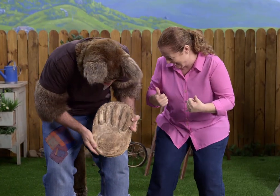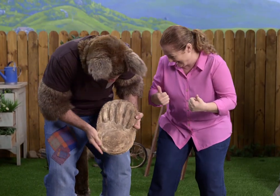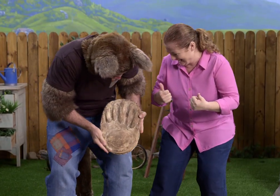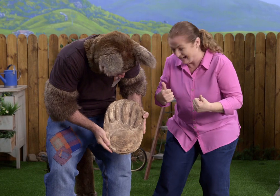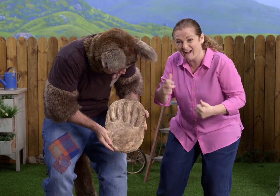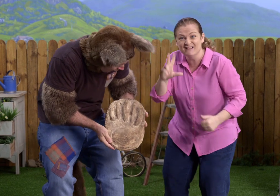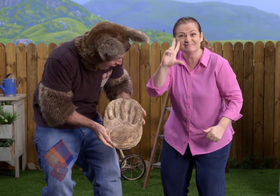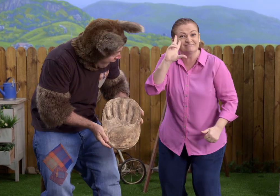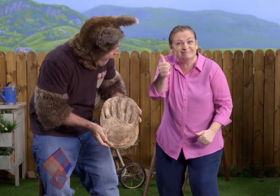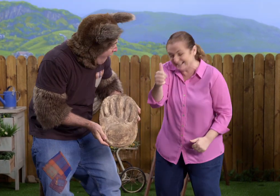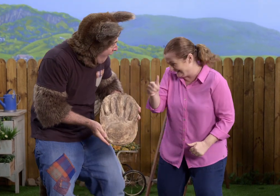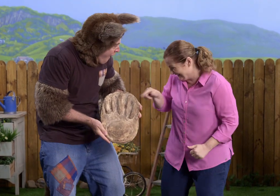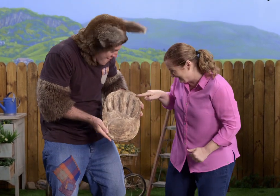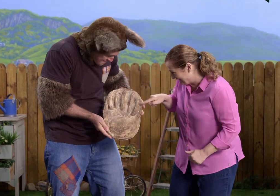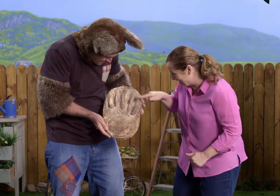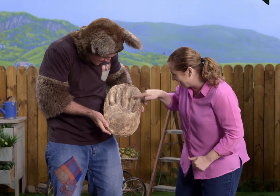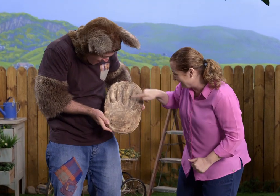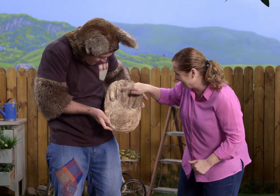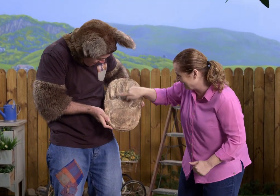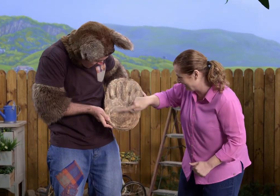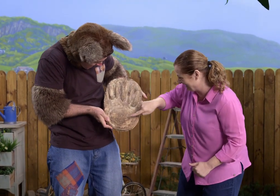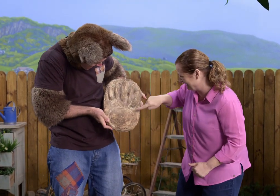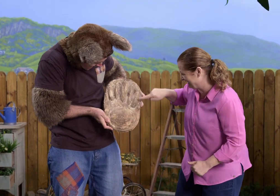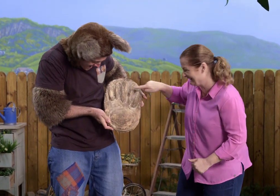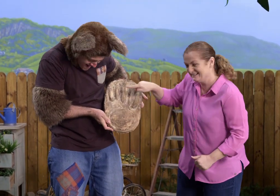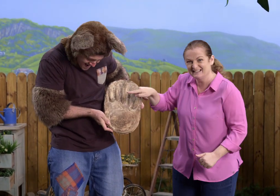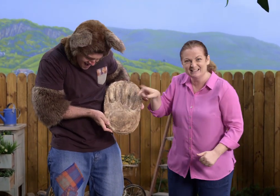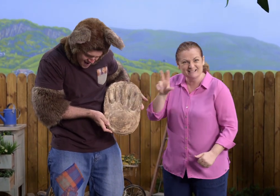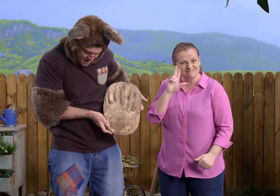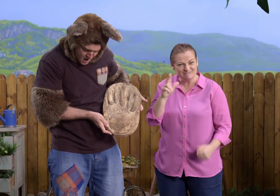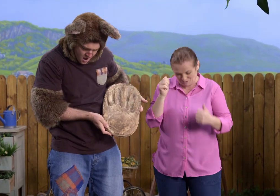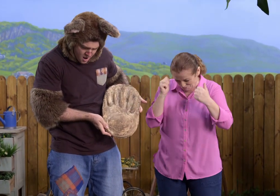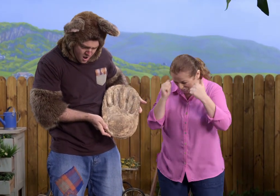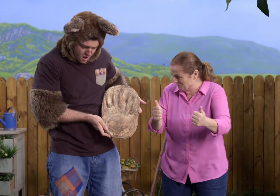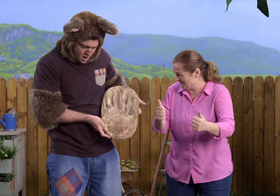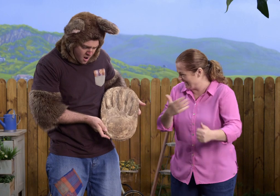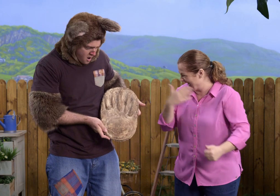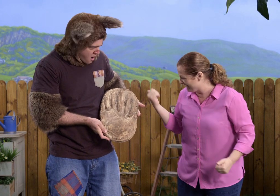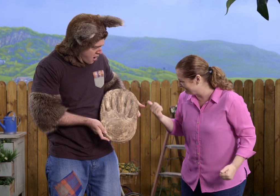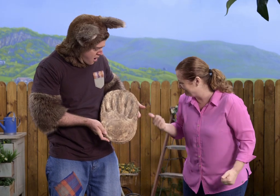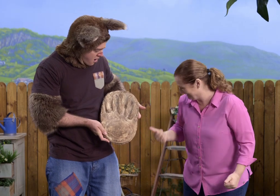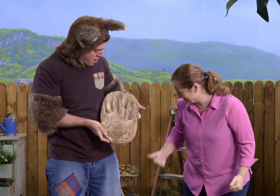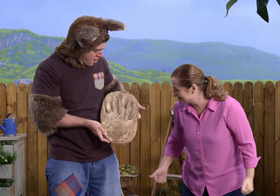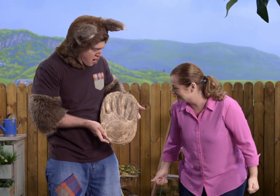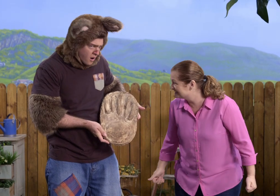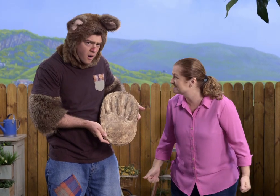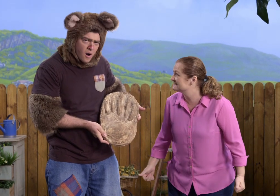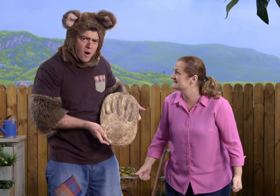doesn't that look good? Look at all that detail. That's great. It's so lovely.